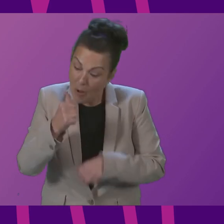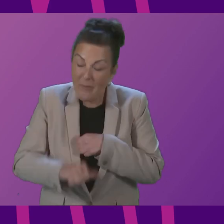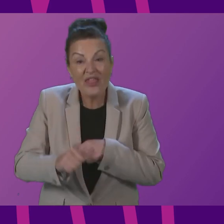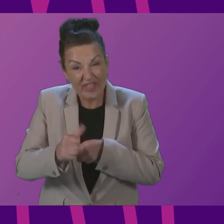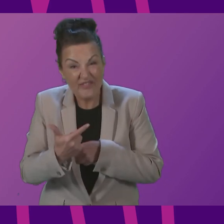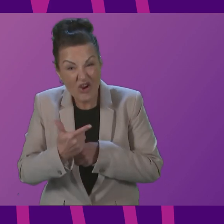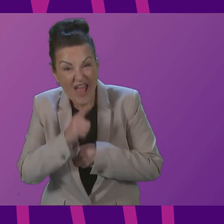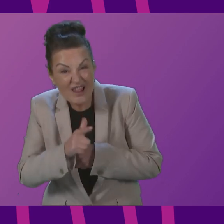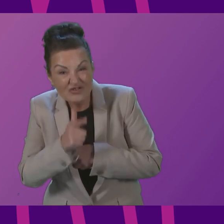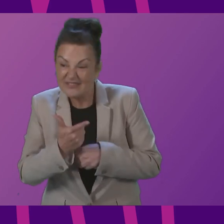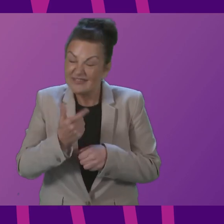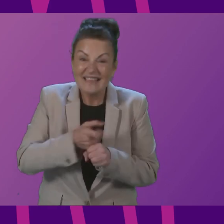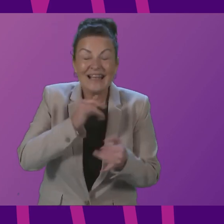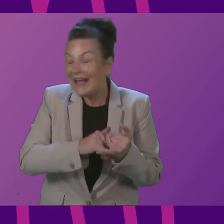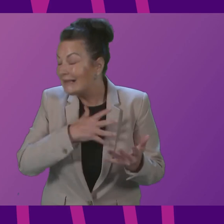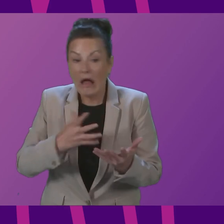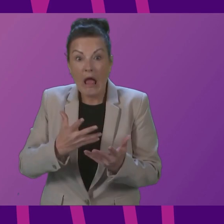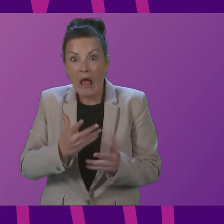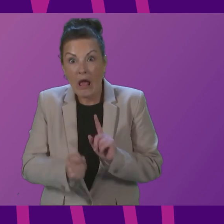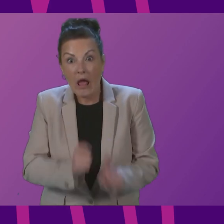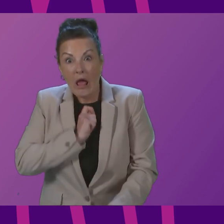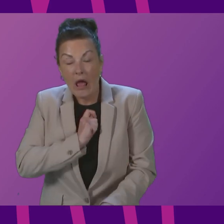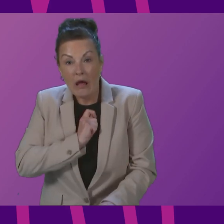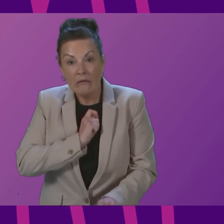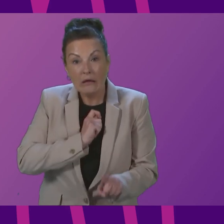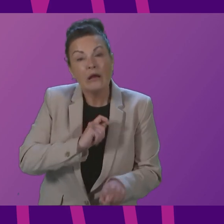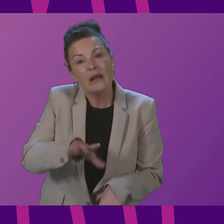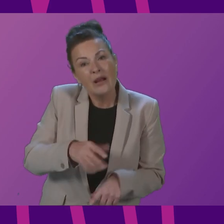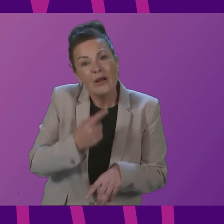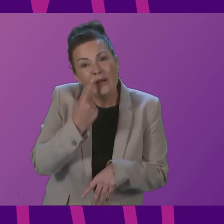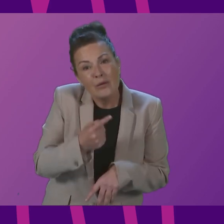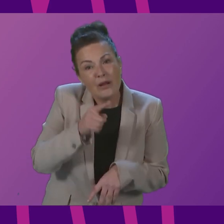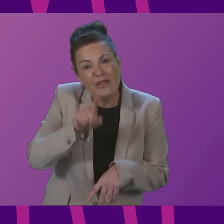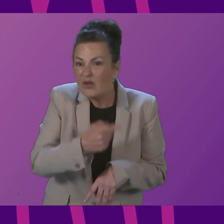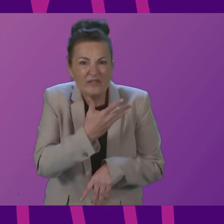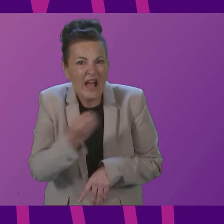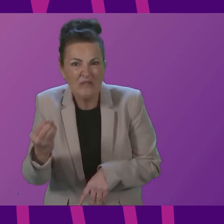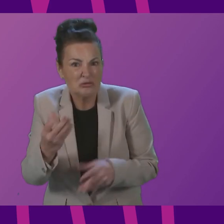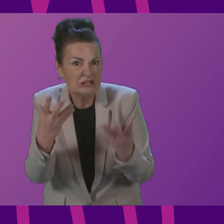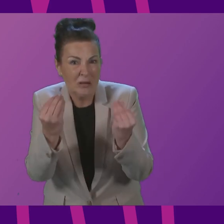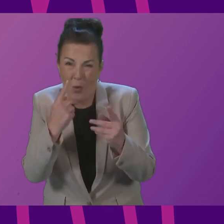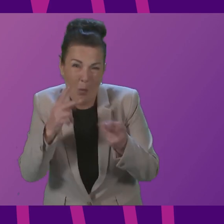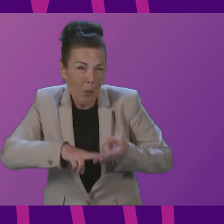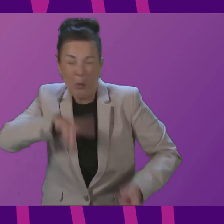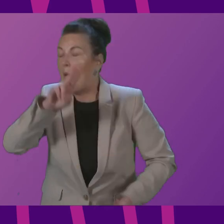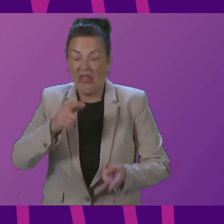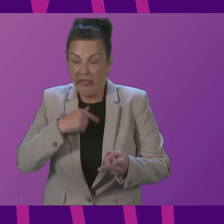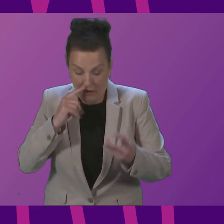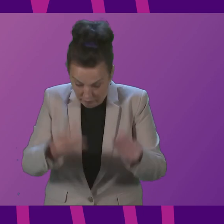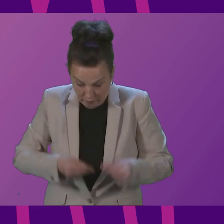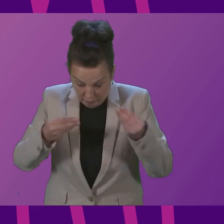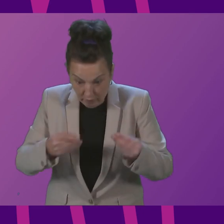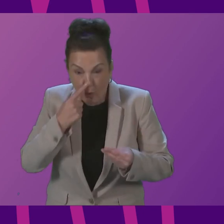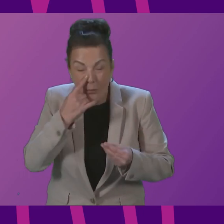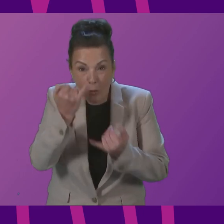technicians appear in advice he's probably receiving bills from the farm so he's now sitting with a so-called debt of nearly £4,000 despite